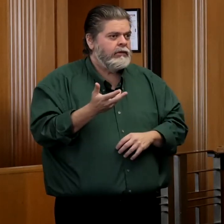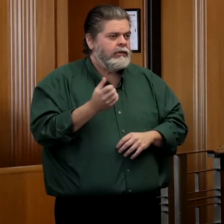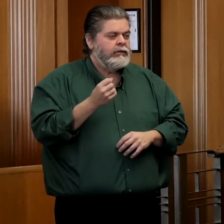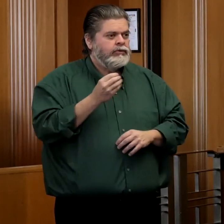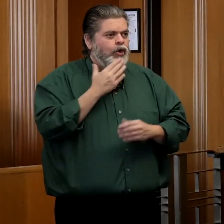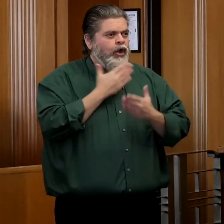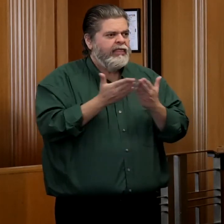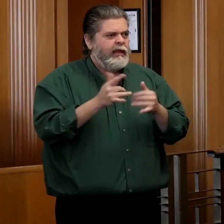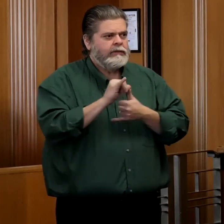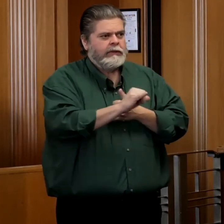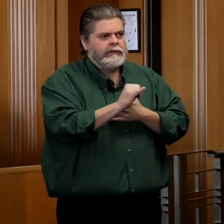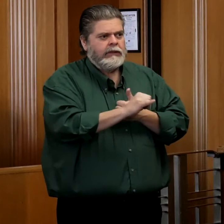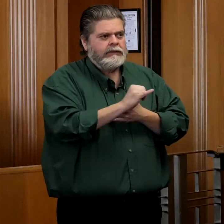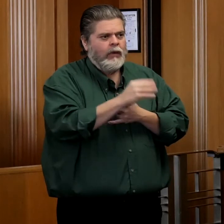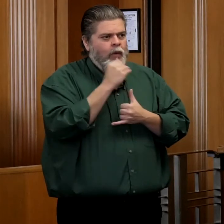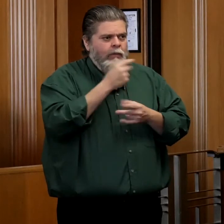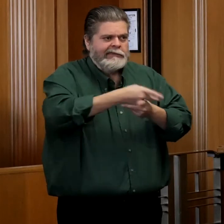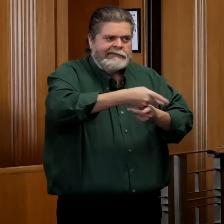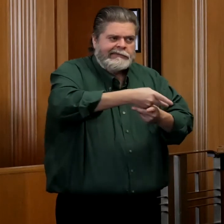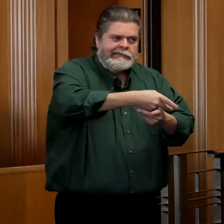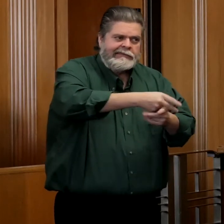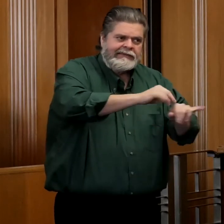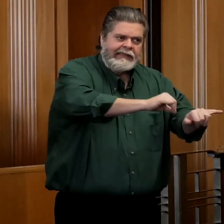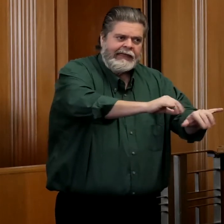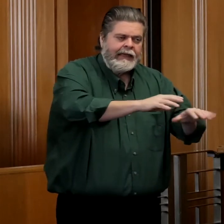they're just doing an amazing job.